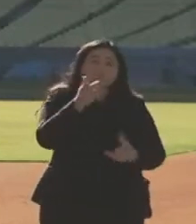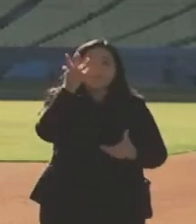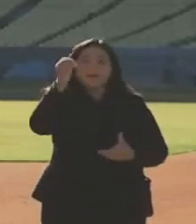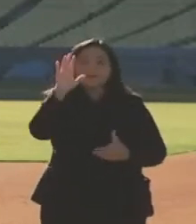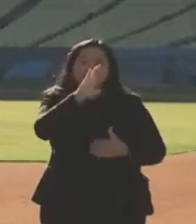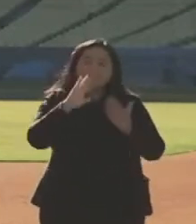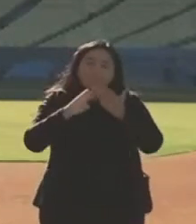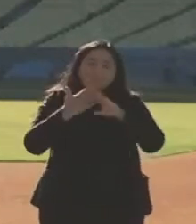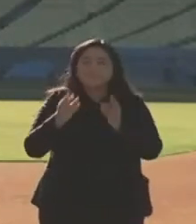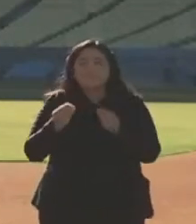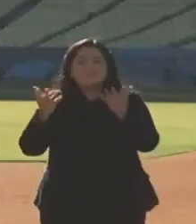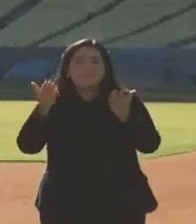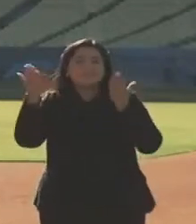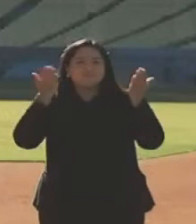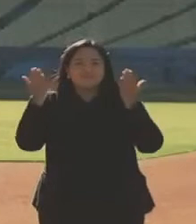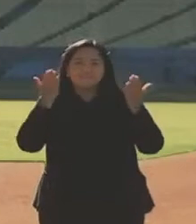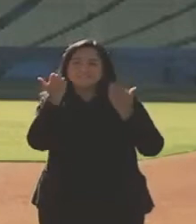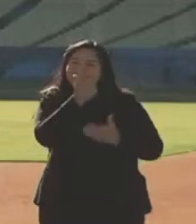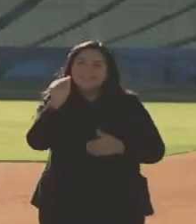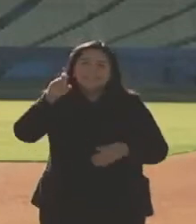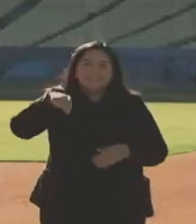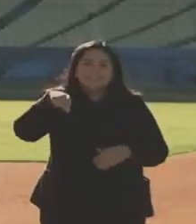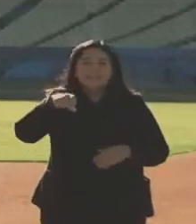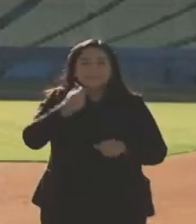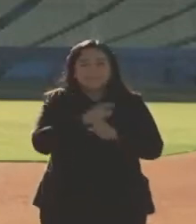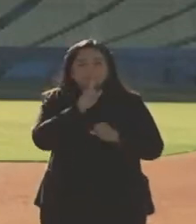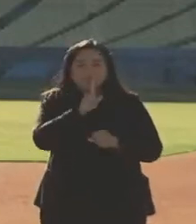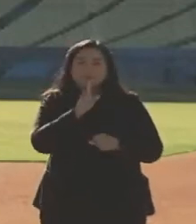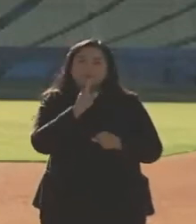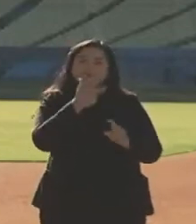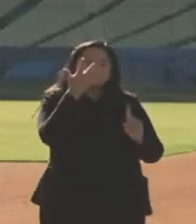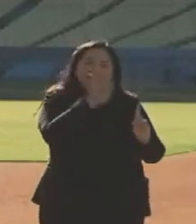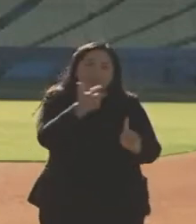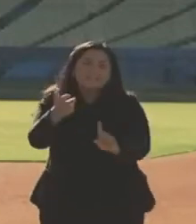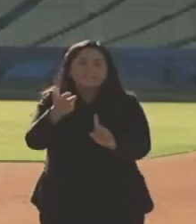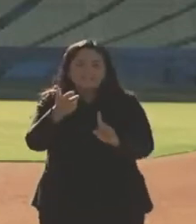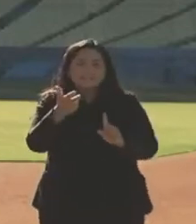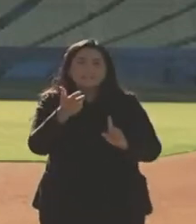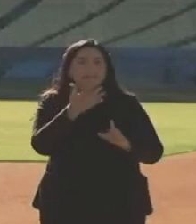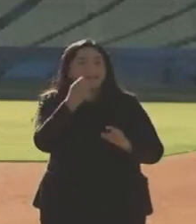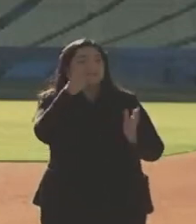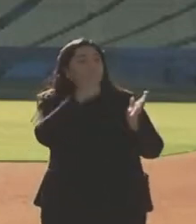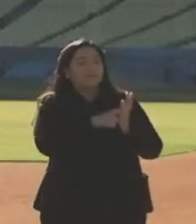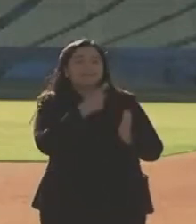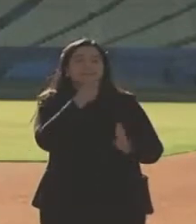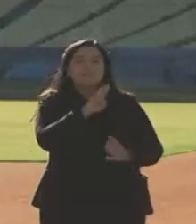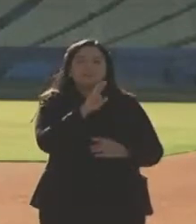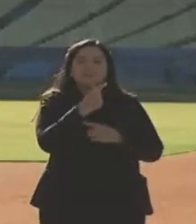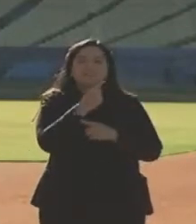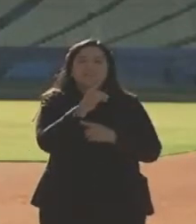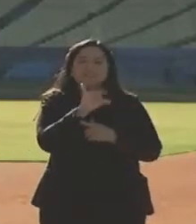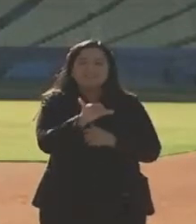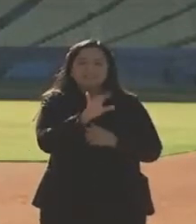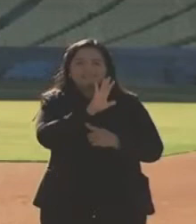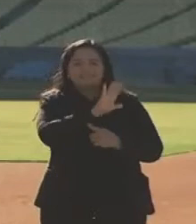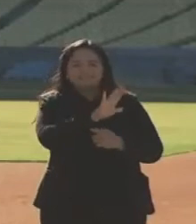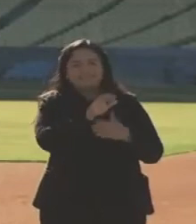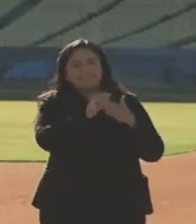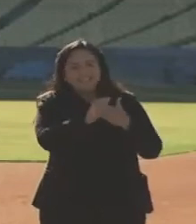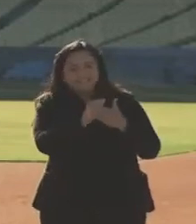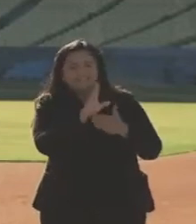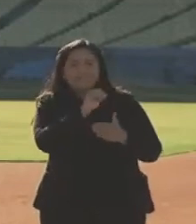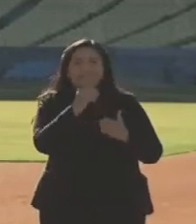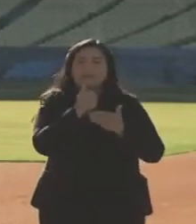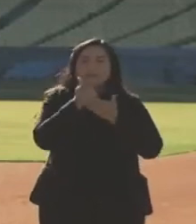the services that are necessary to get our constituents vaccinated. I also want to recognize Dr. Galli for his leadership in helping the legislature and the state of